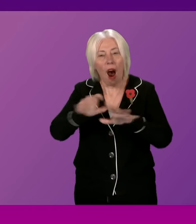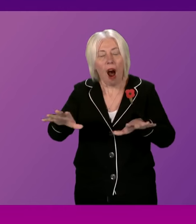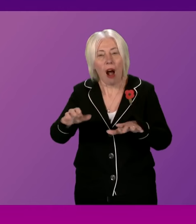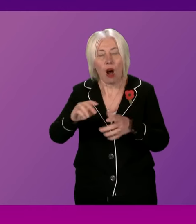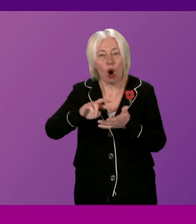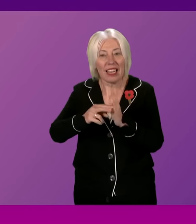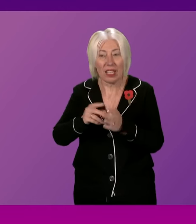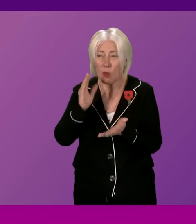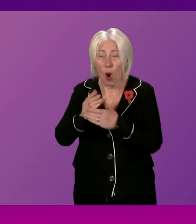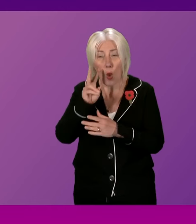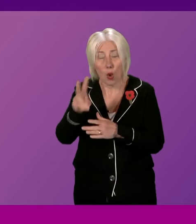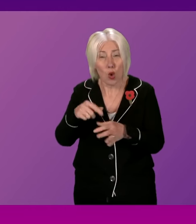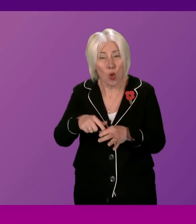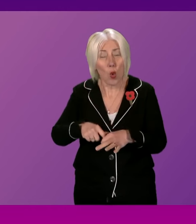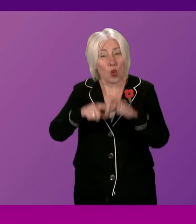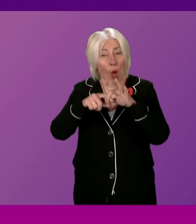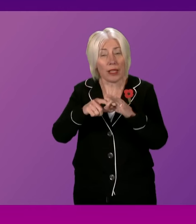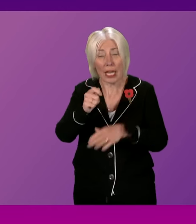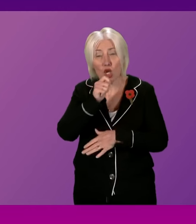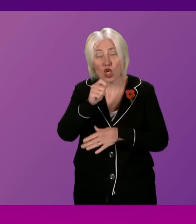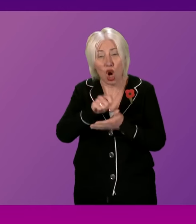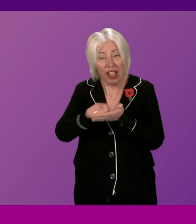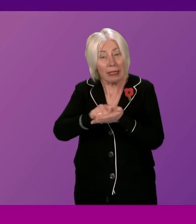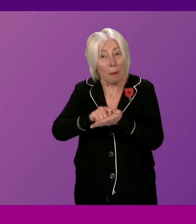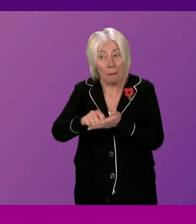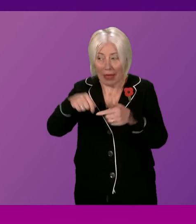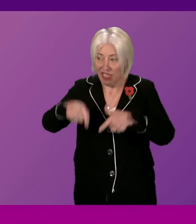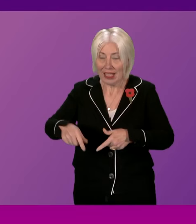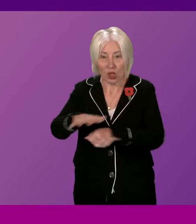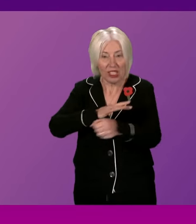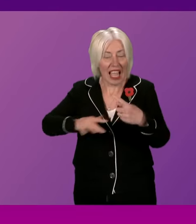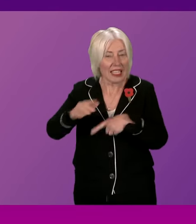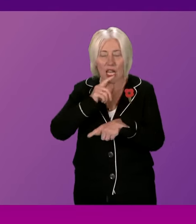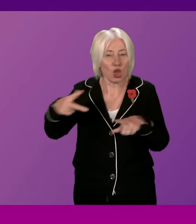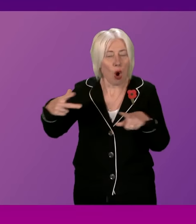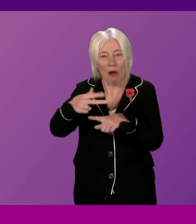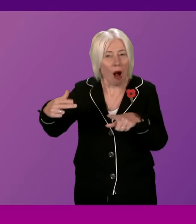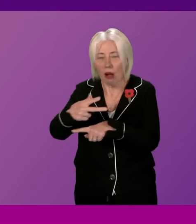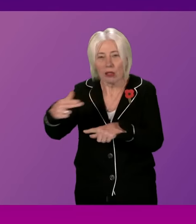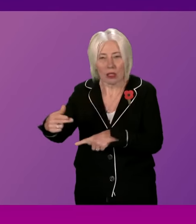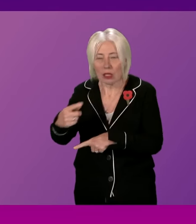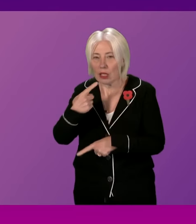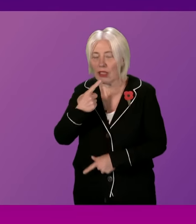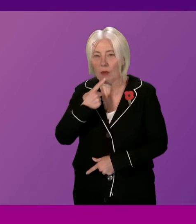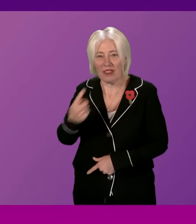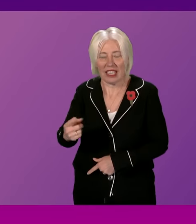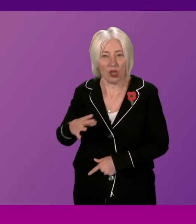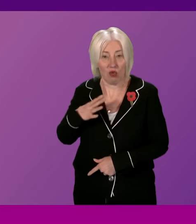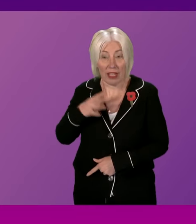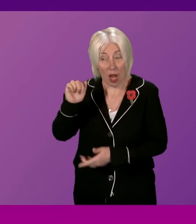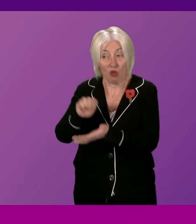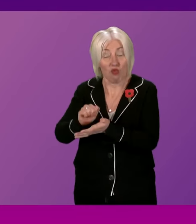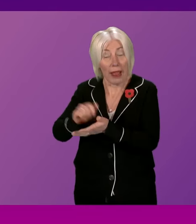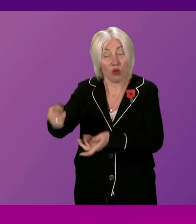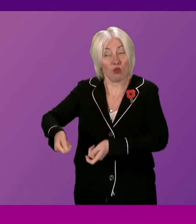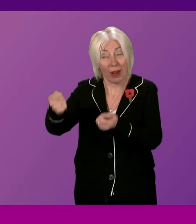quality journalism that is so important in an open society, not making the cuts that have been reported and that Rona Mackay is right to raise today.